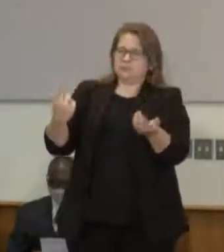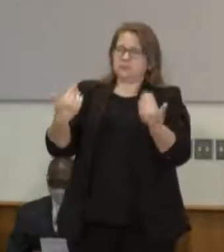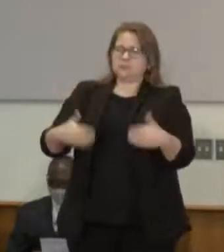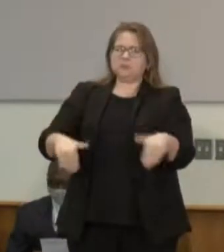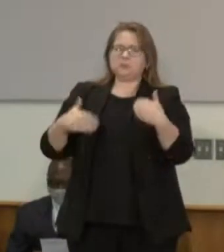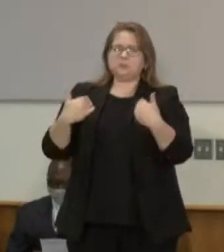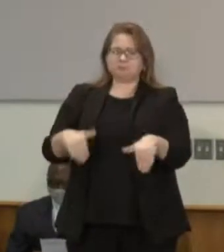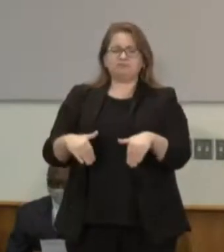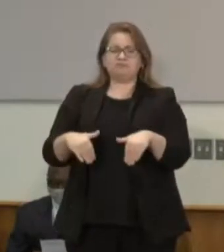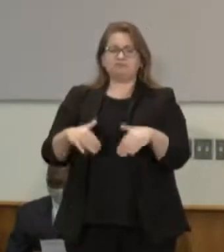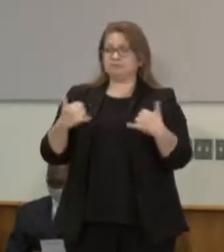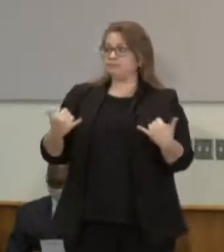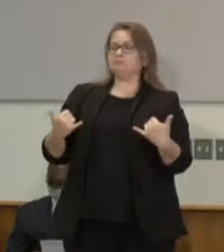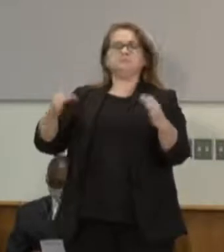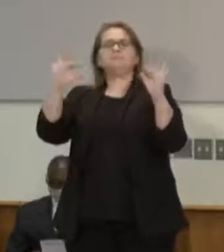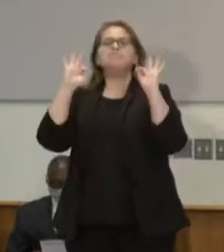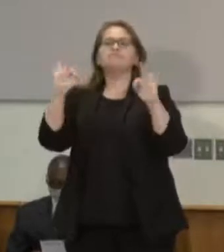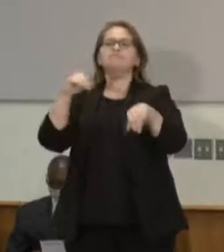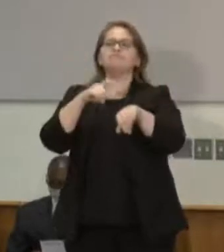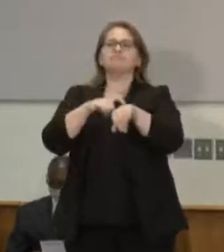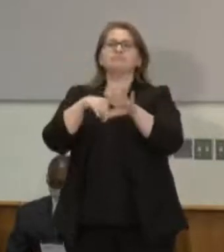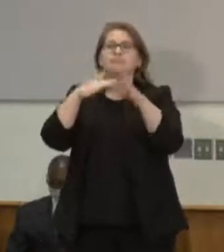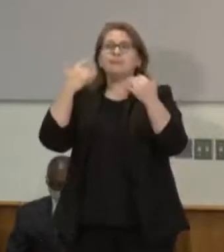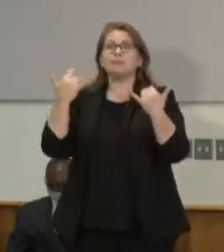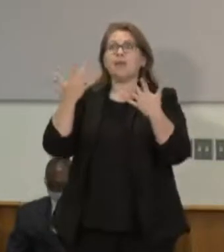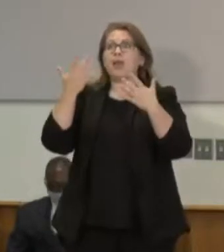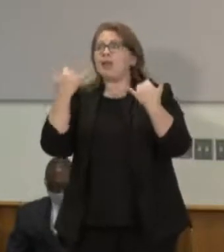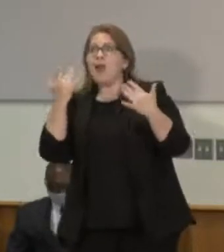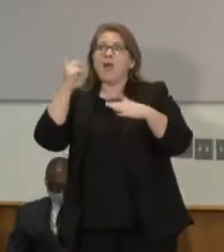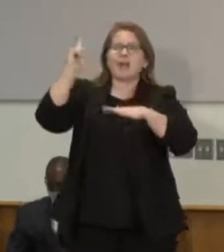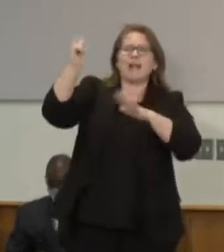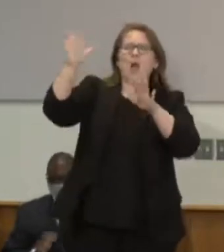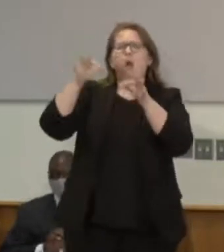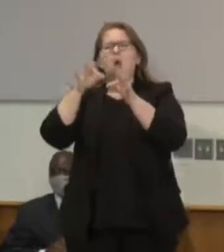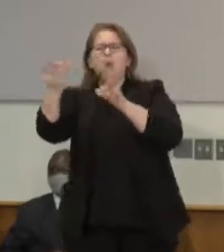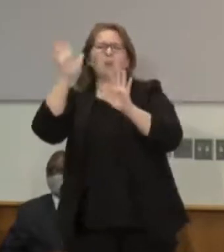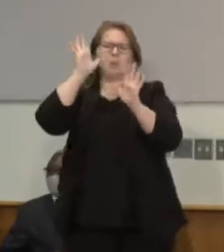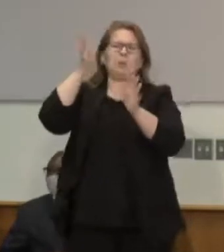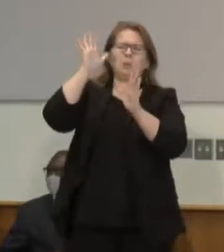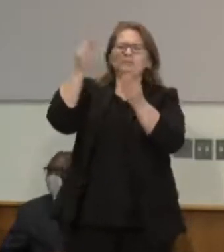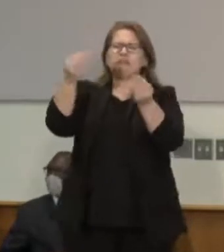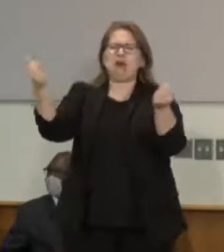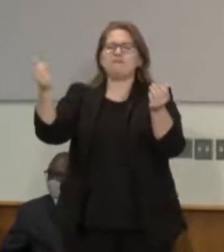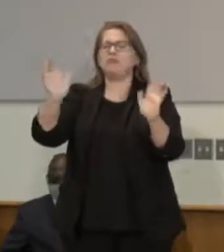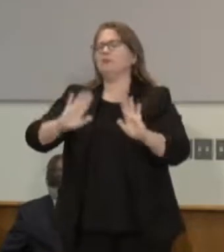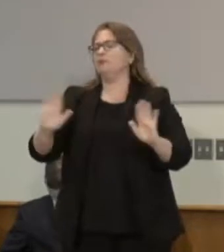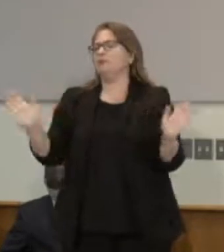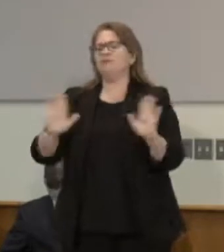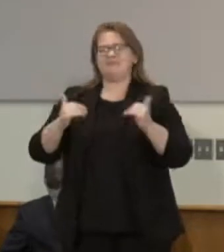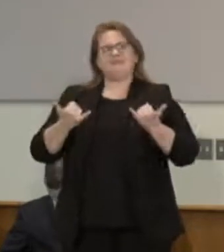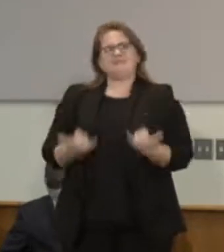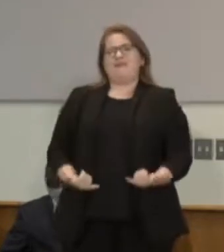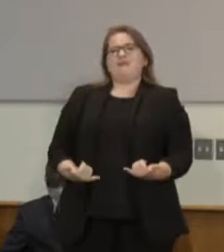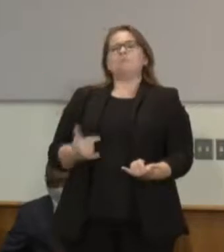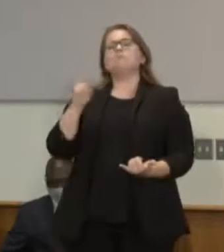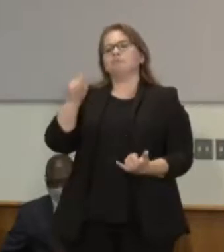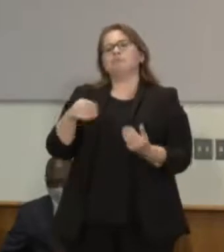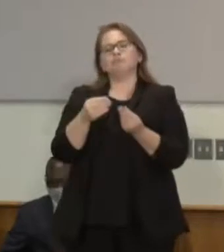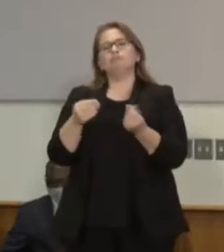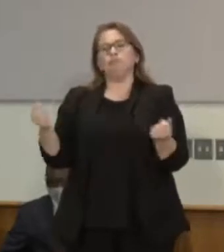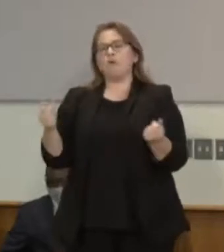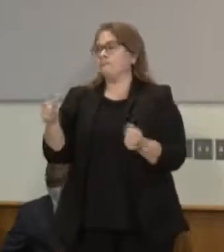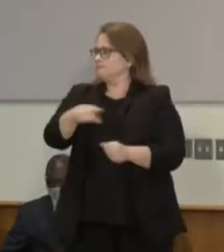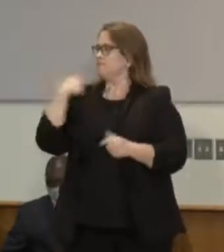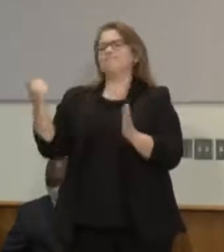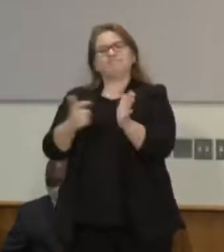too hard. Let's kick it down the road. Let's do what we can do and then go home. This is a group of people that said no more, that the time is upon us and we need to